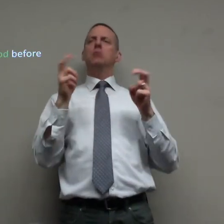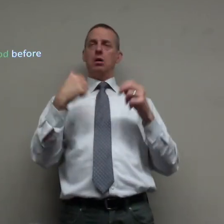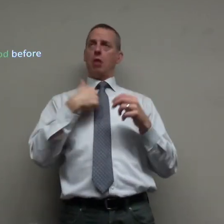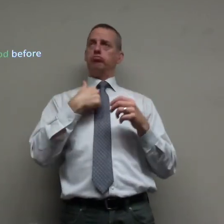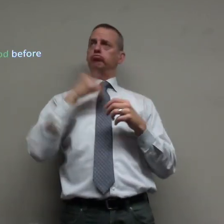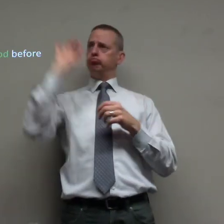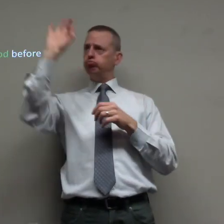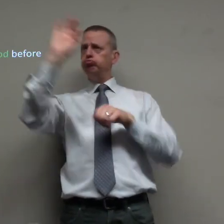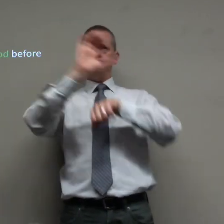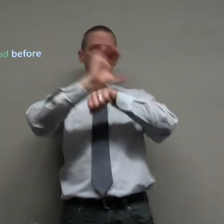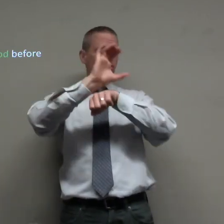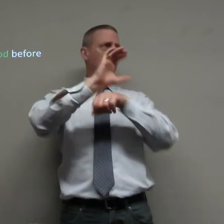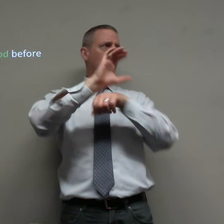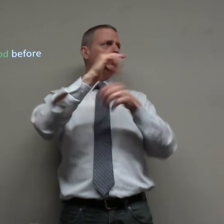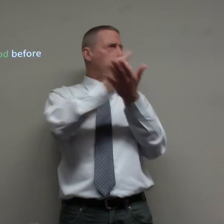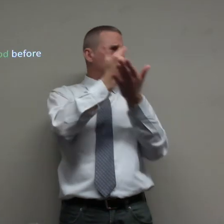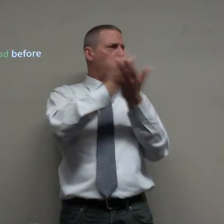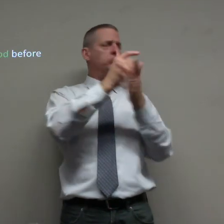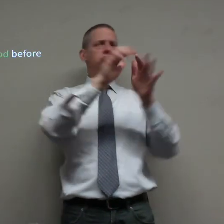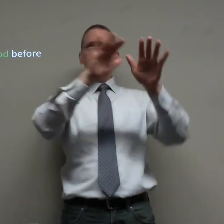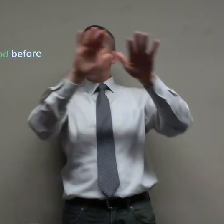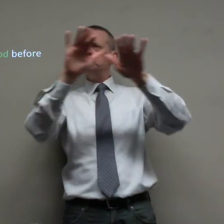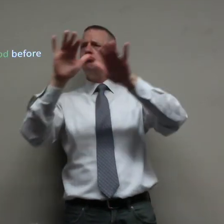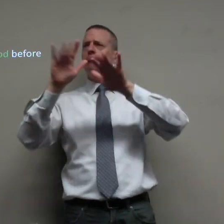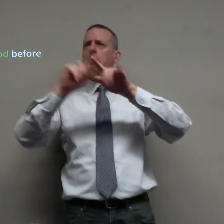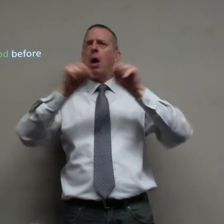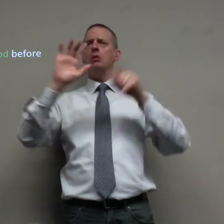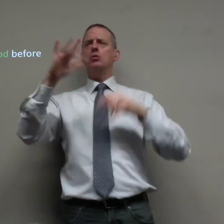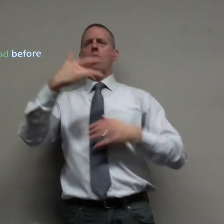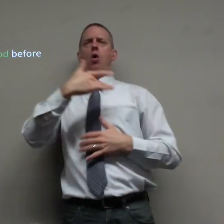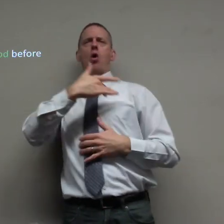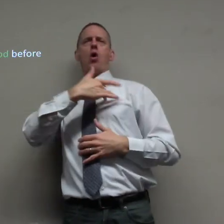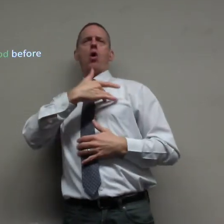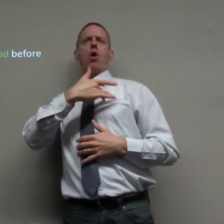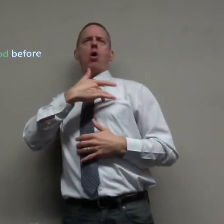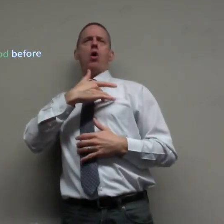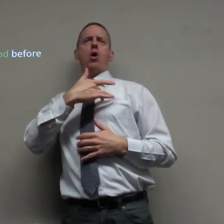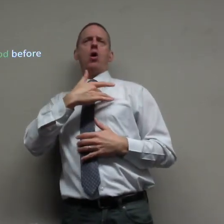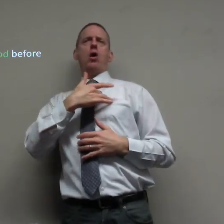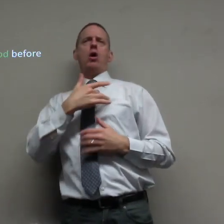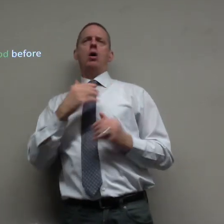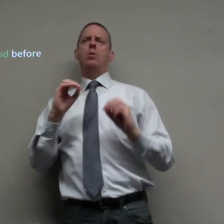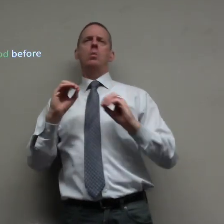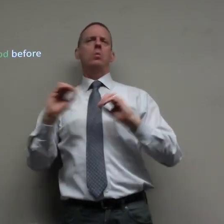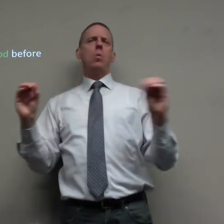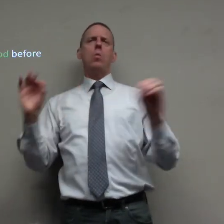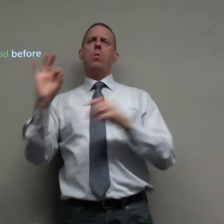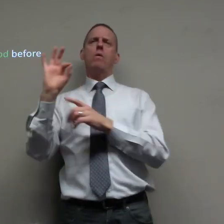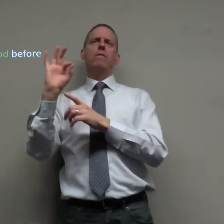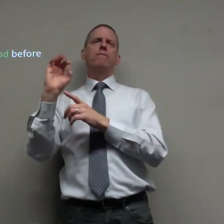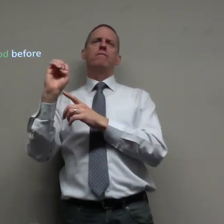he's been so he used to preach at the church and he used to have been part of the gospel but in his heart